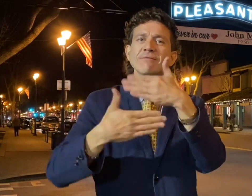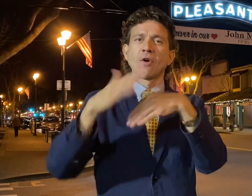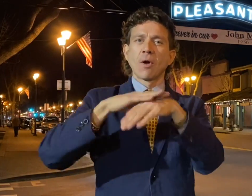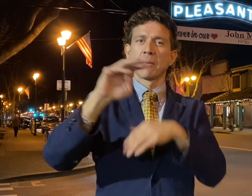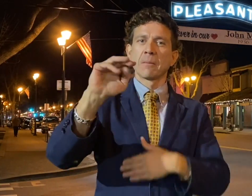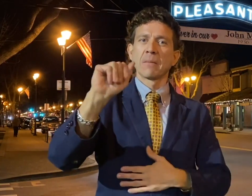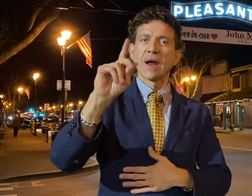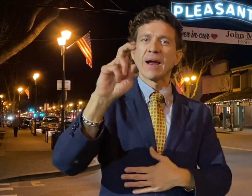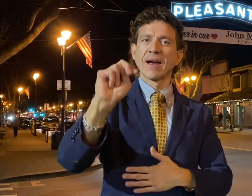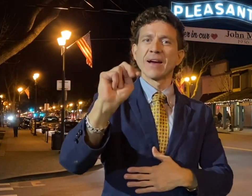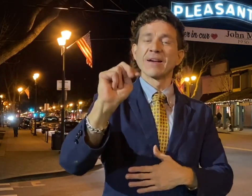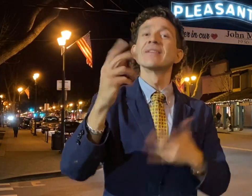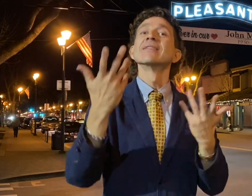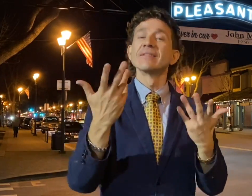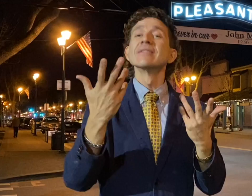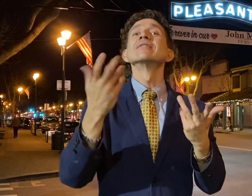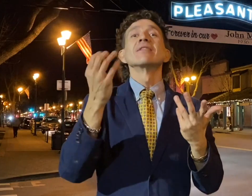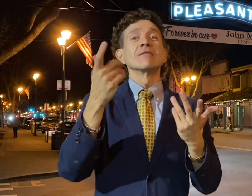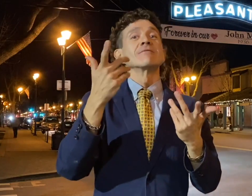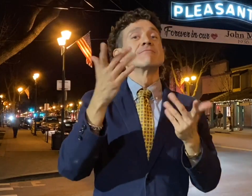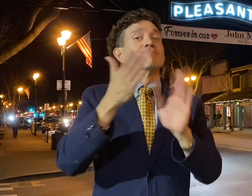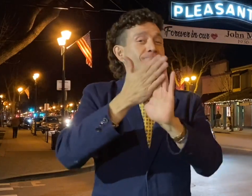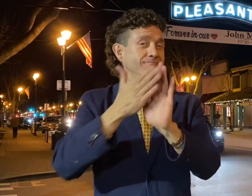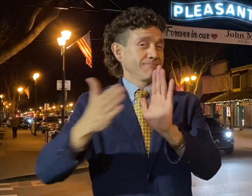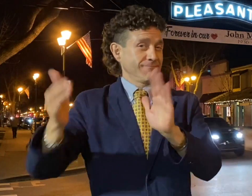And his likeness is still being used to this day.